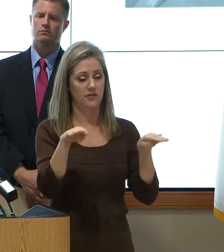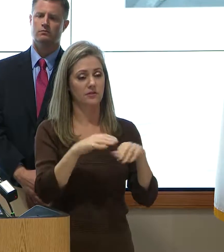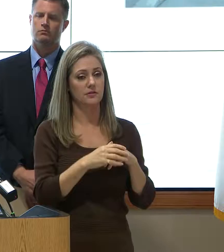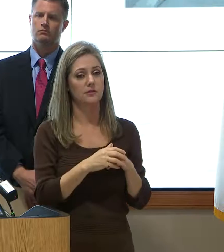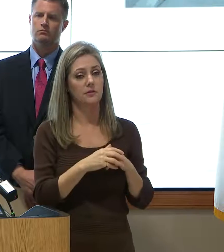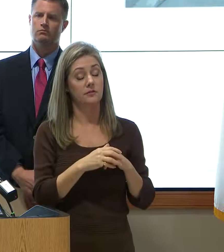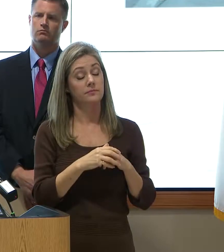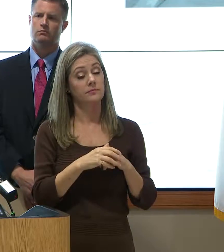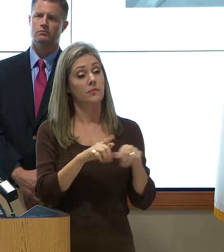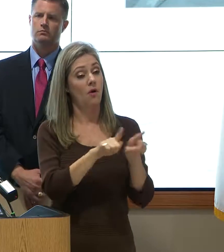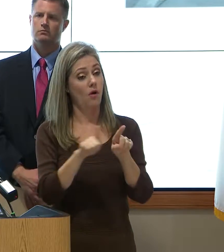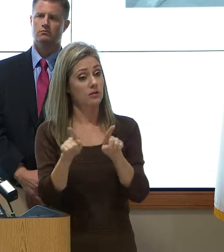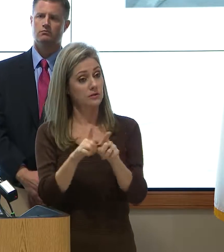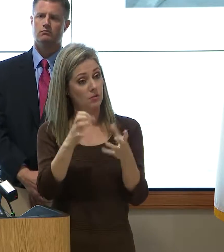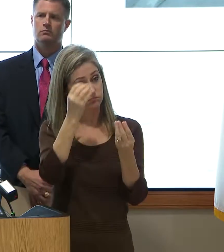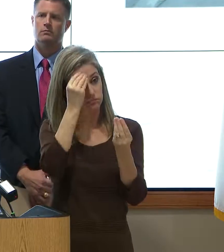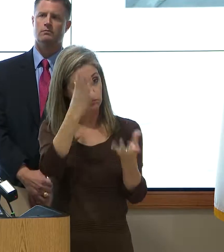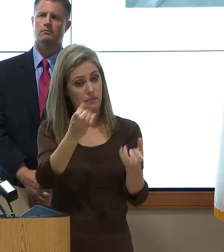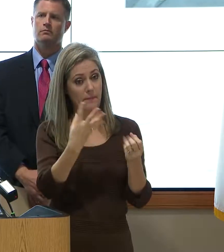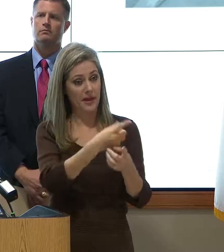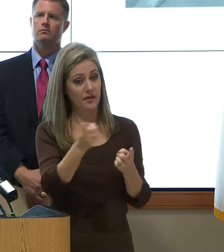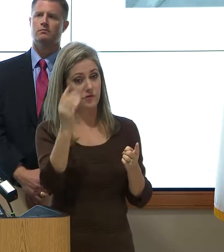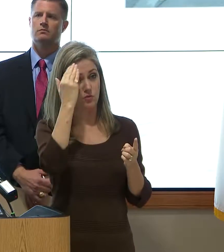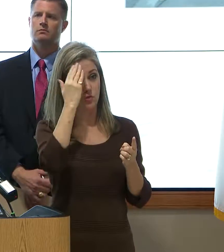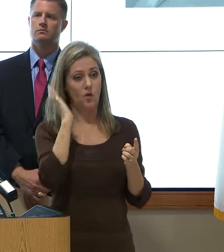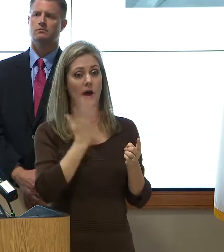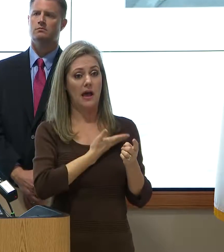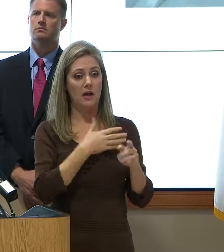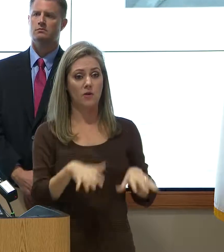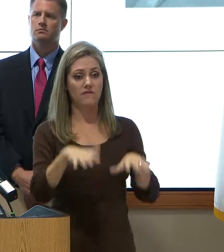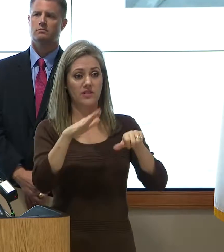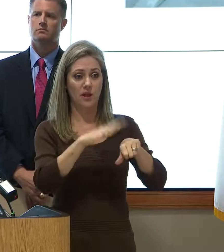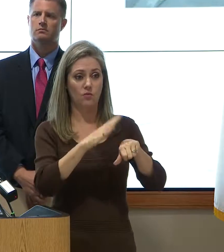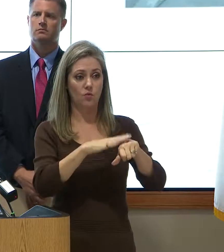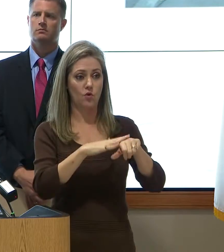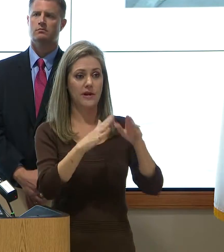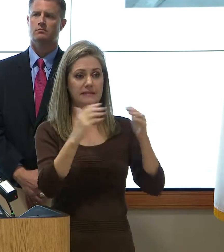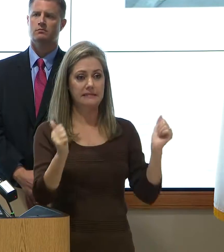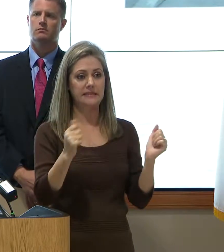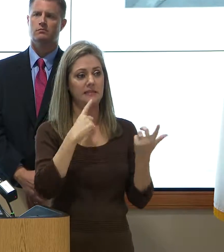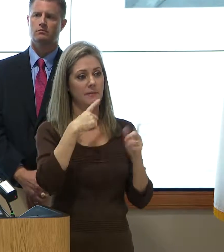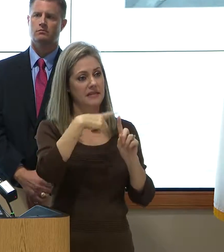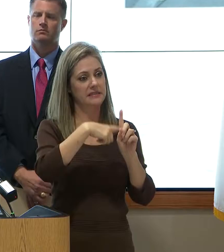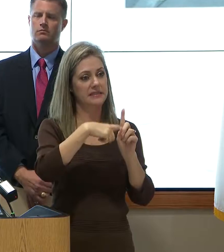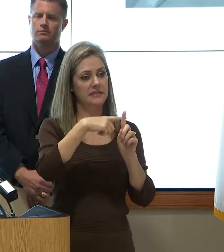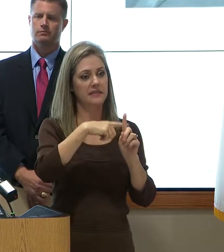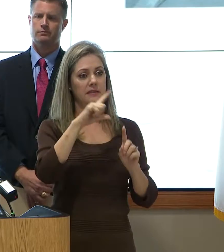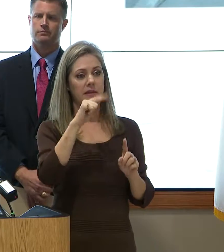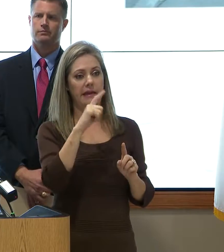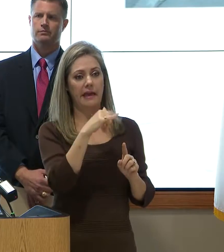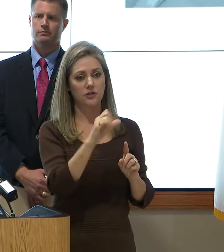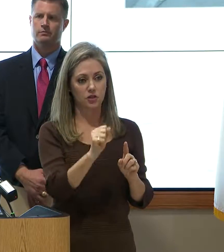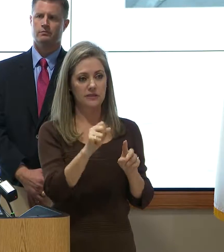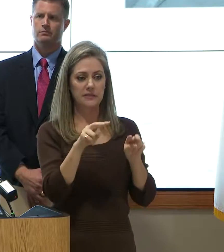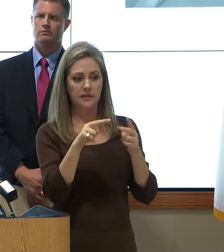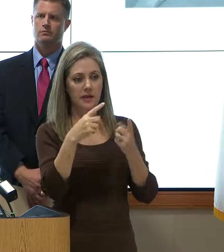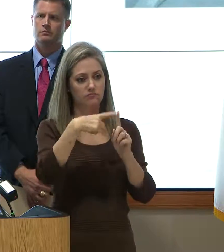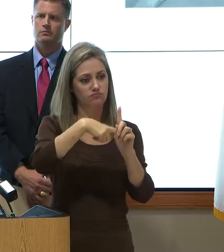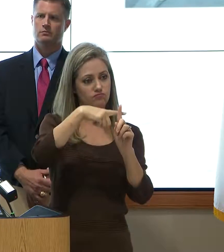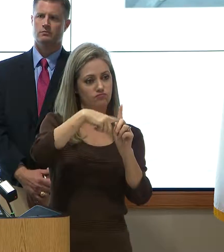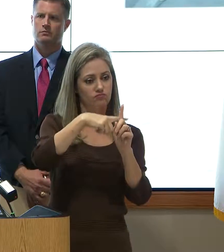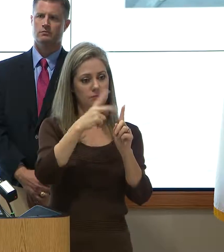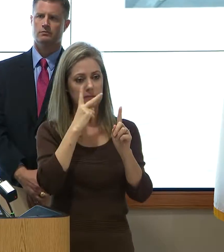The other thing I'd like to mention, a lot of you are aware of our flood warning system. That's our network of gauges that monitor the rainfall and the stage